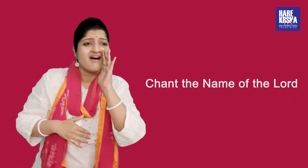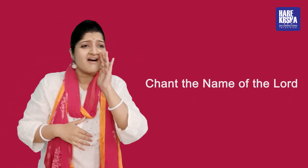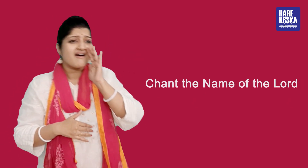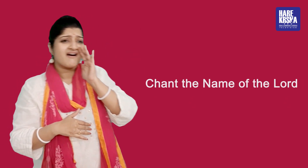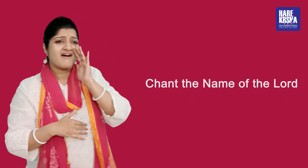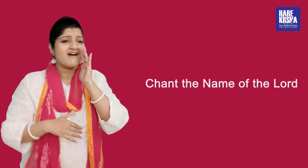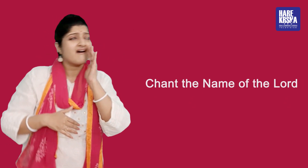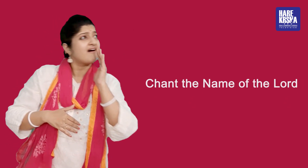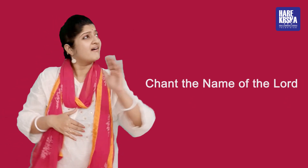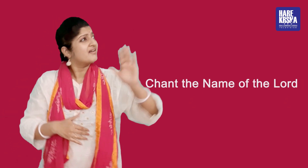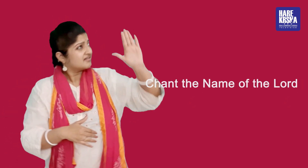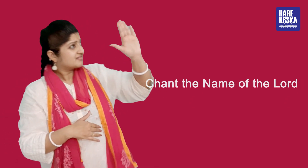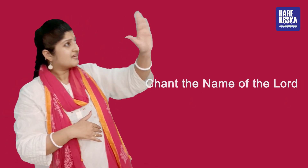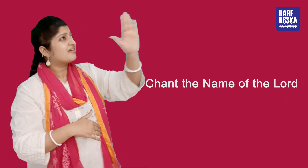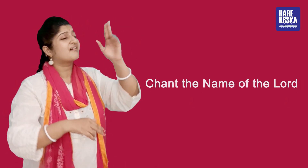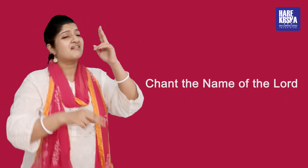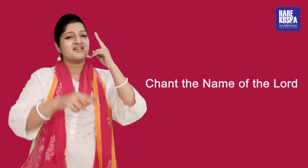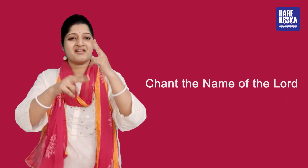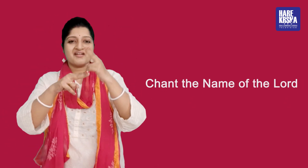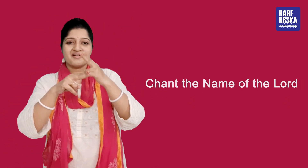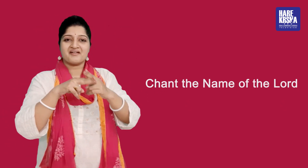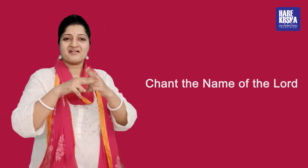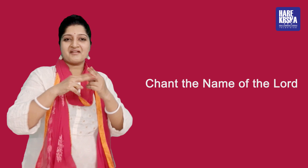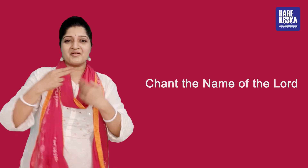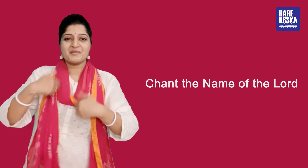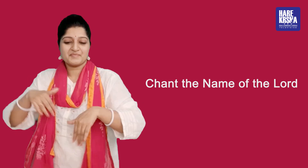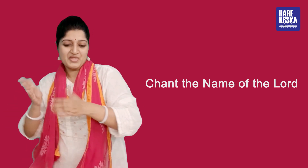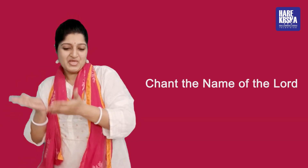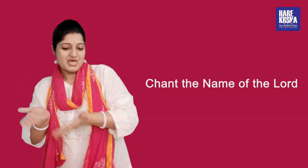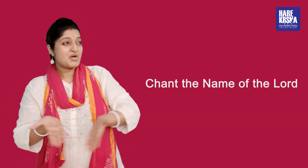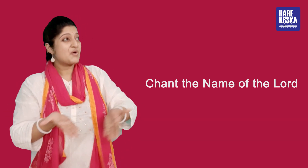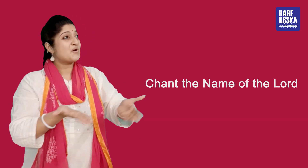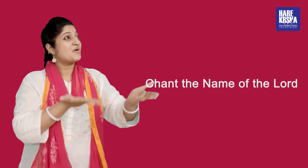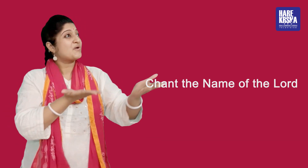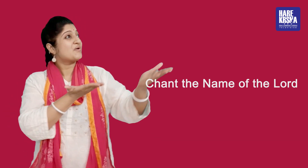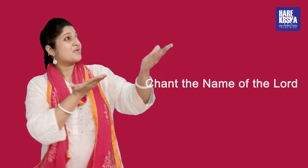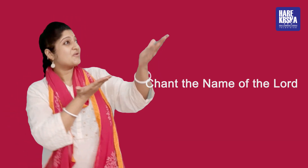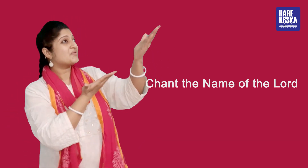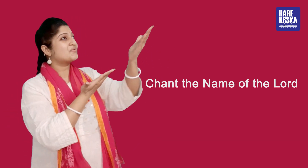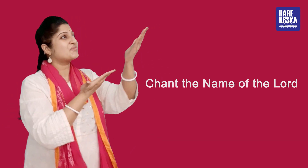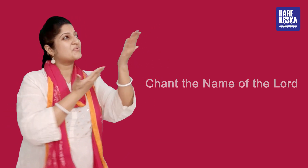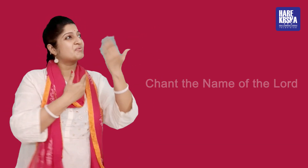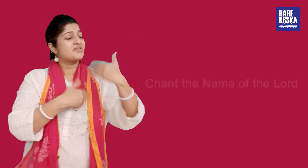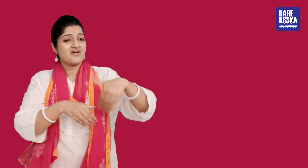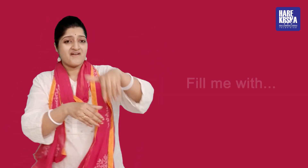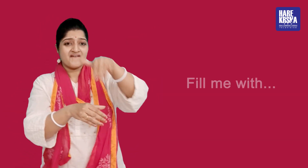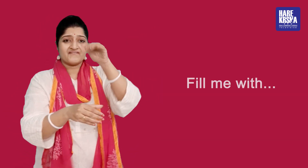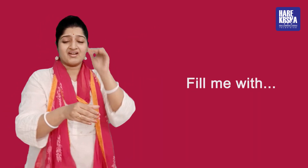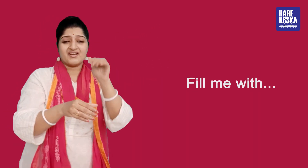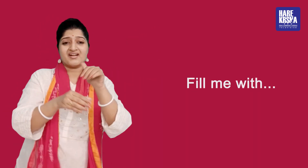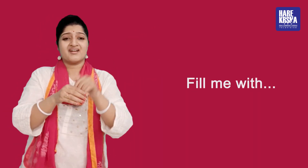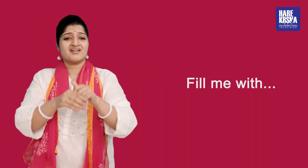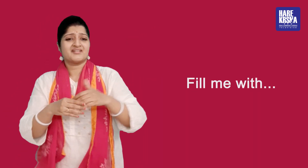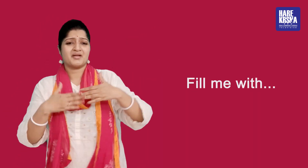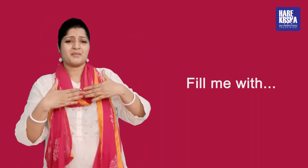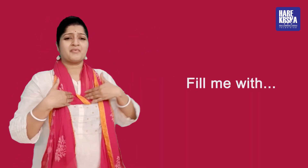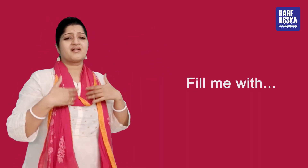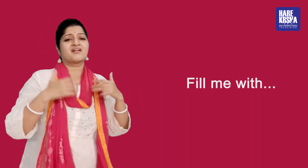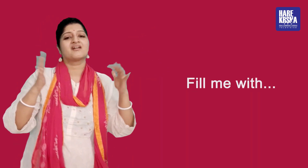the name of the Lord fill me with